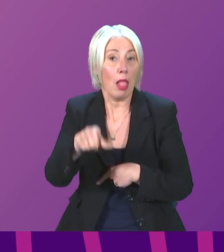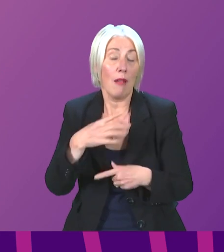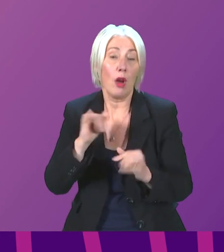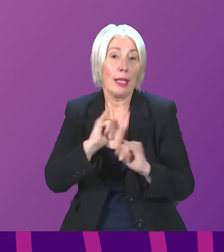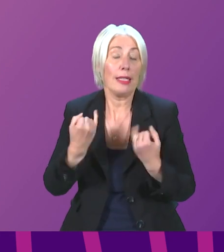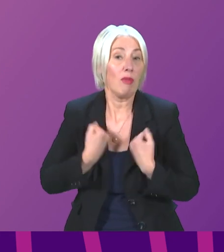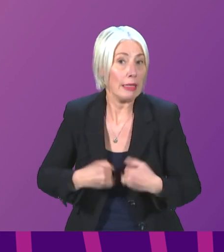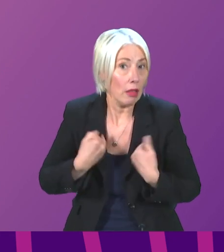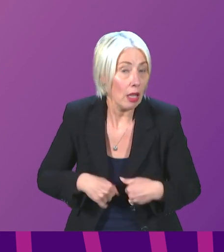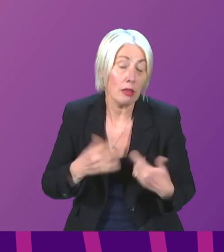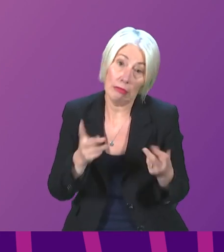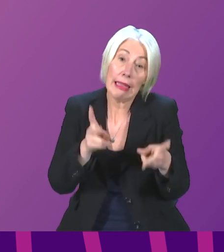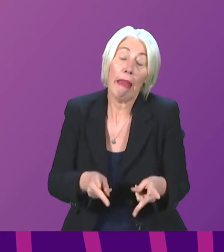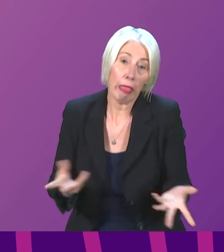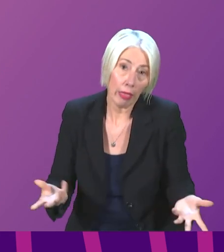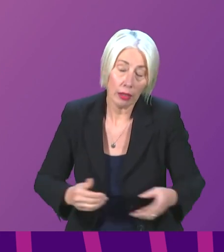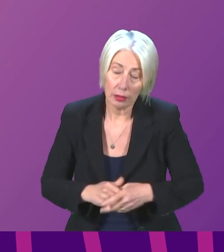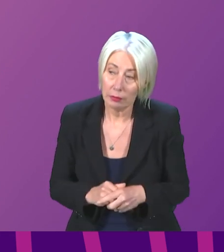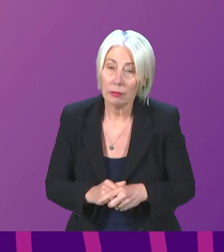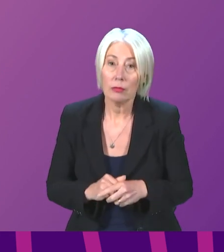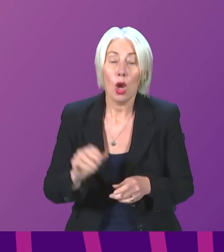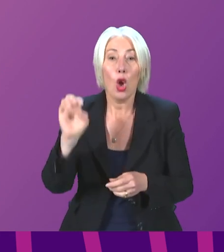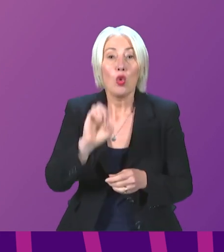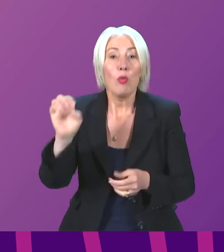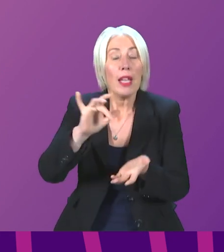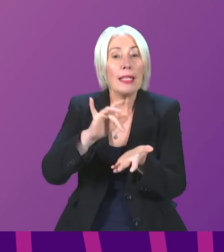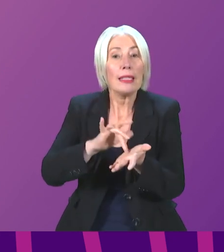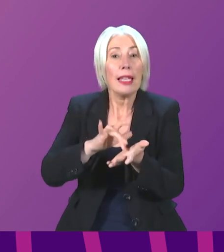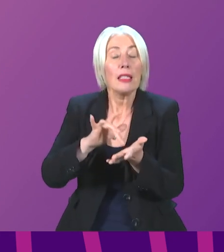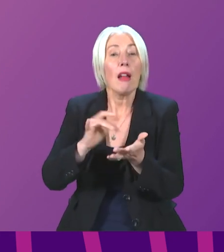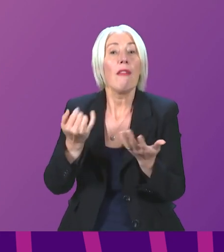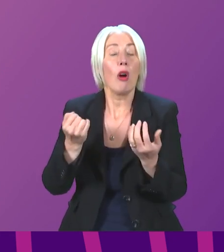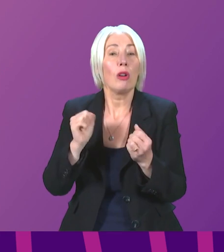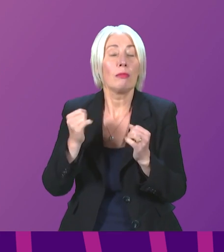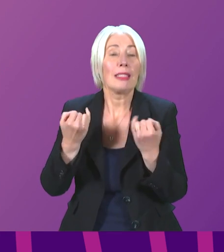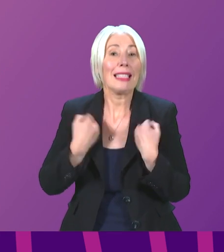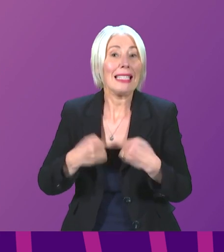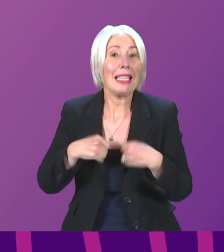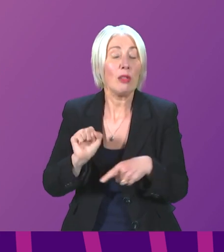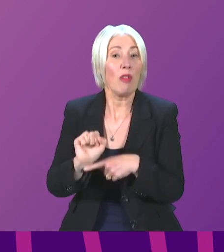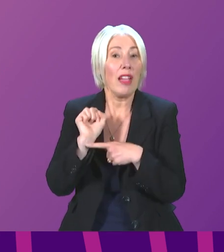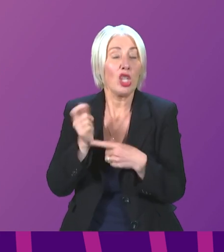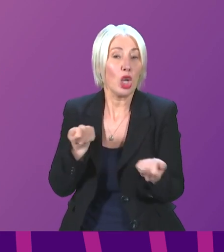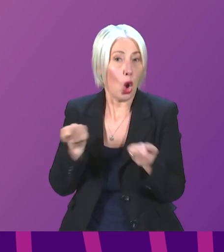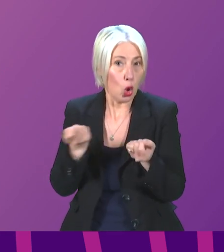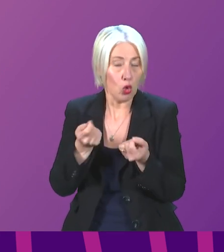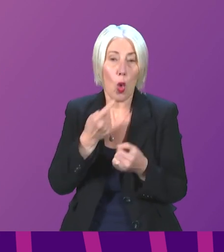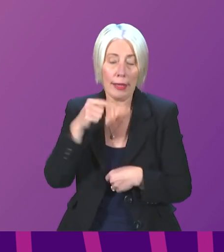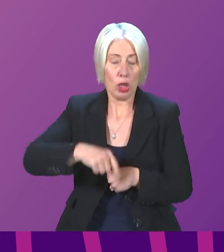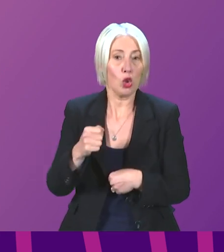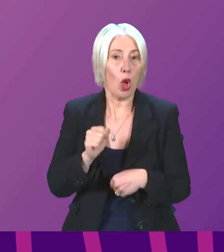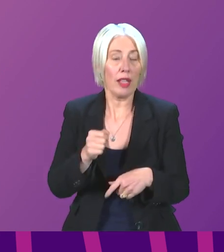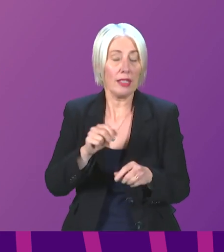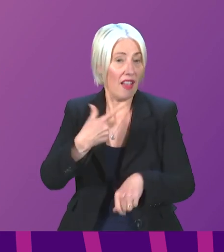illness and, of course, death. The European Centre for Disease Prevention and Control estimates that Scotland's vaccination programme